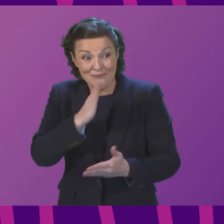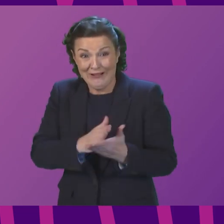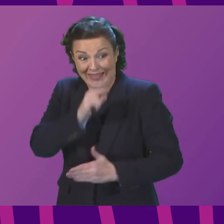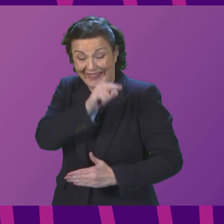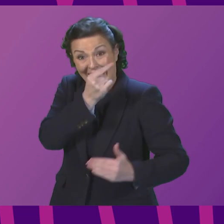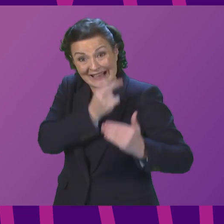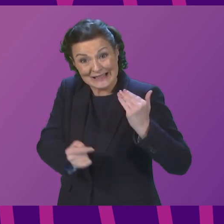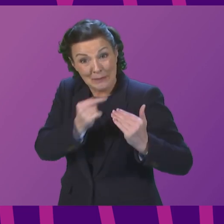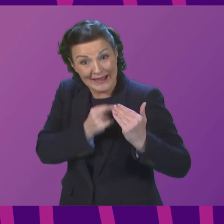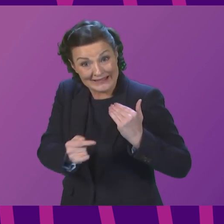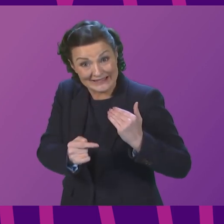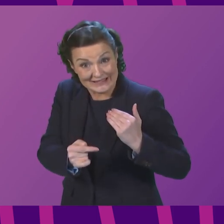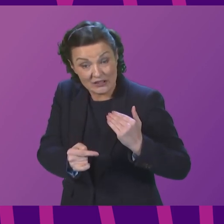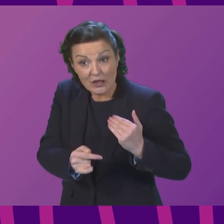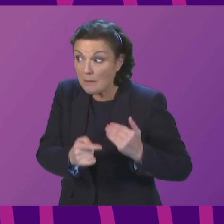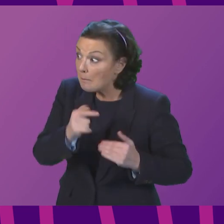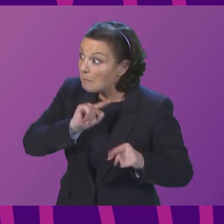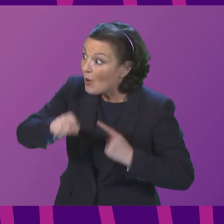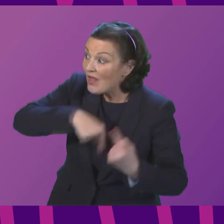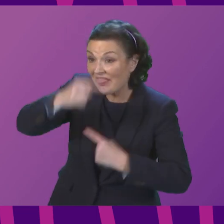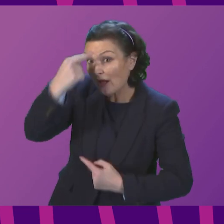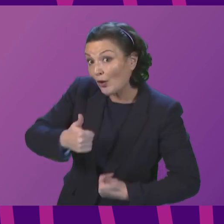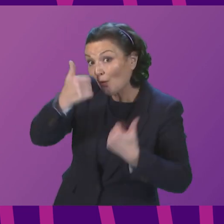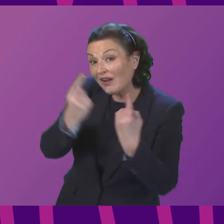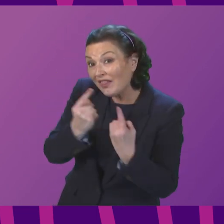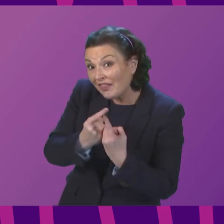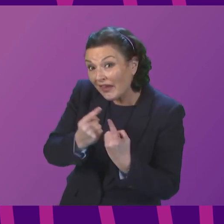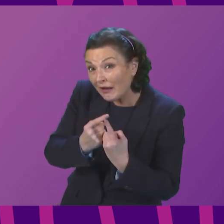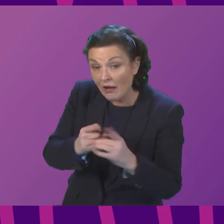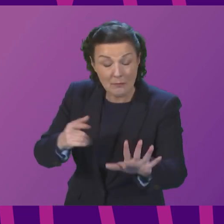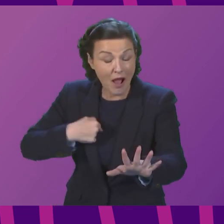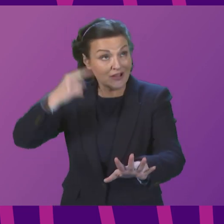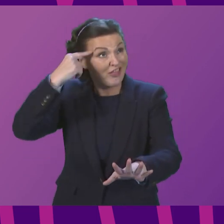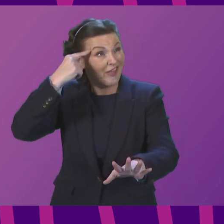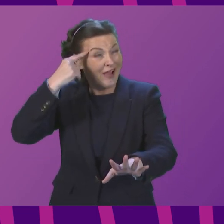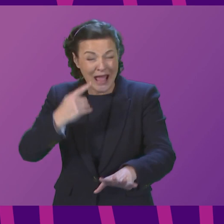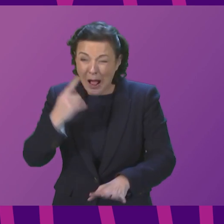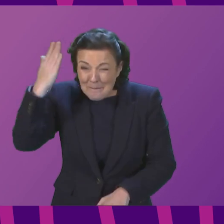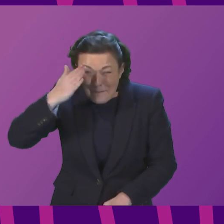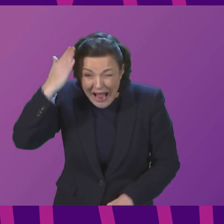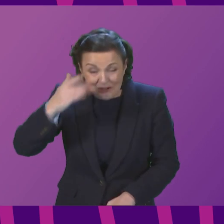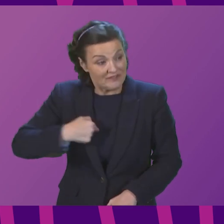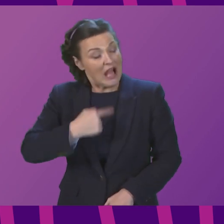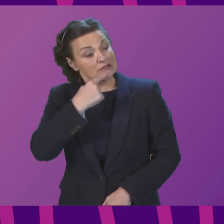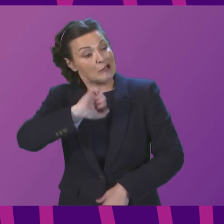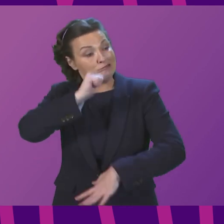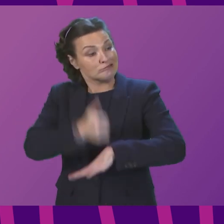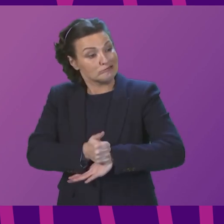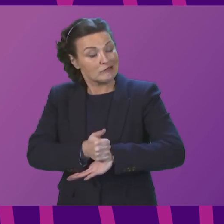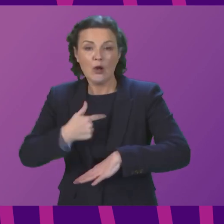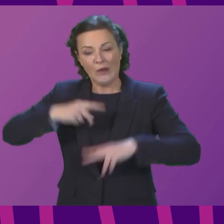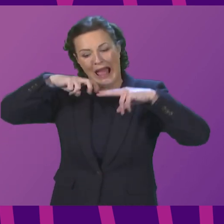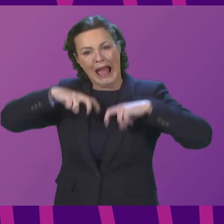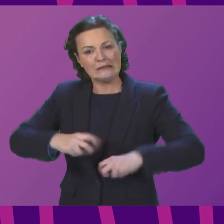is normally considered a good thing. And I can only imagine the howls of bias we would hear from Jackie Bailey had we decided to